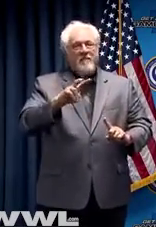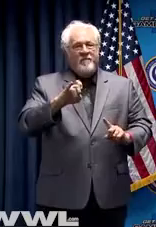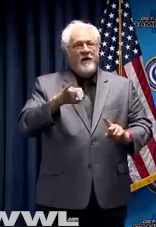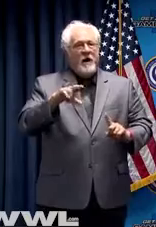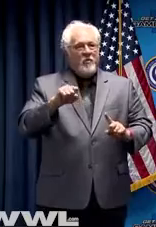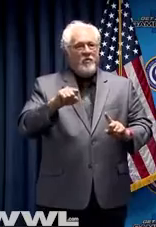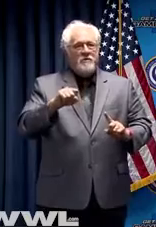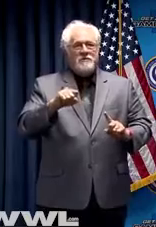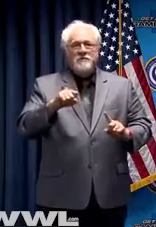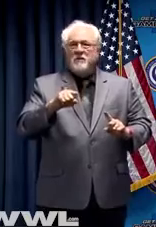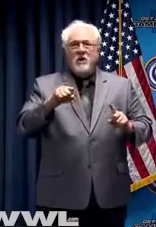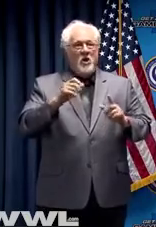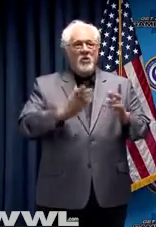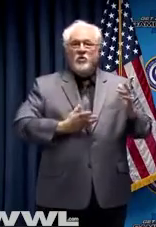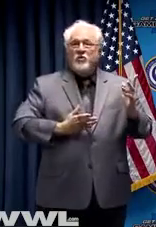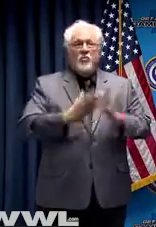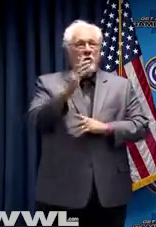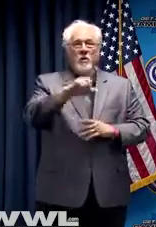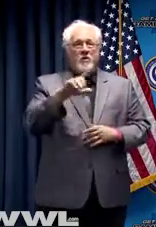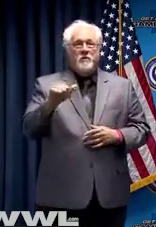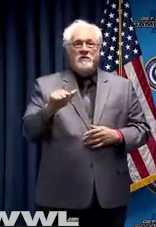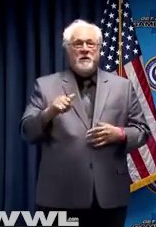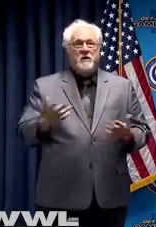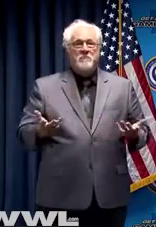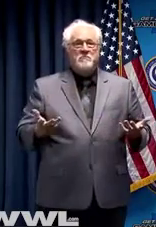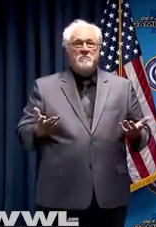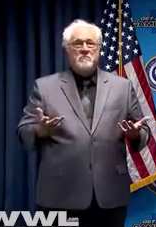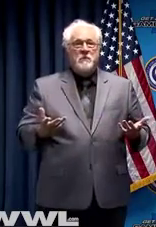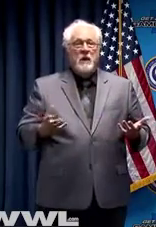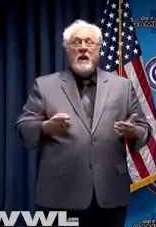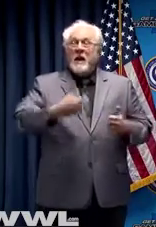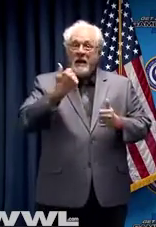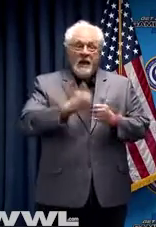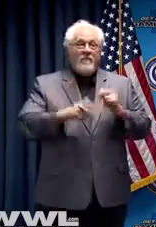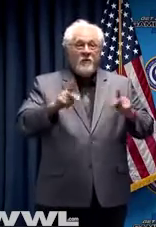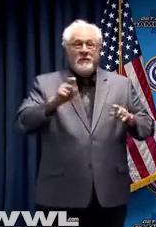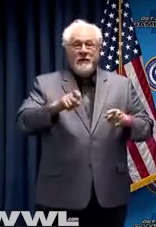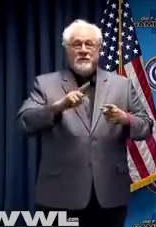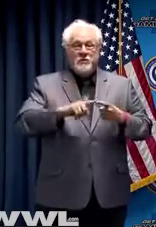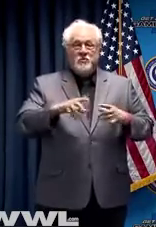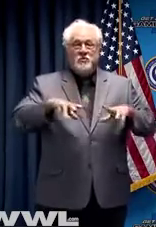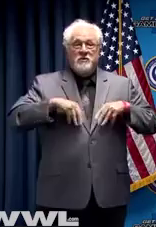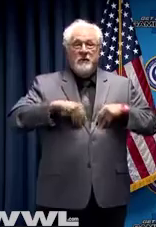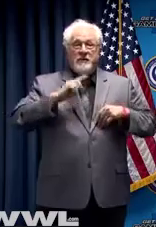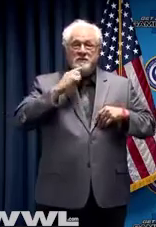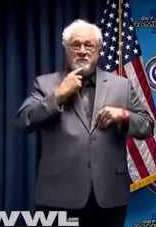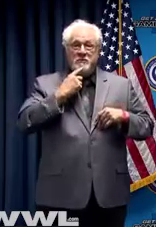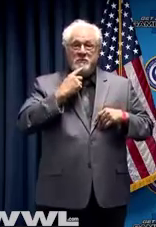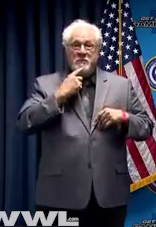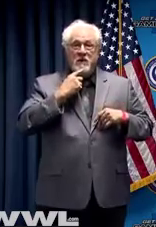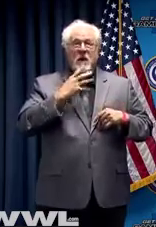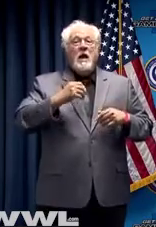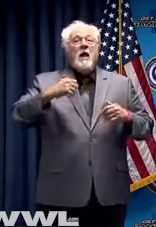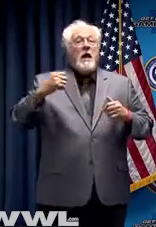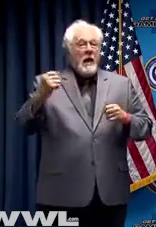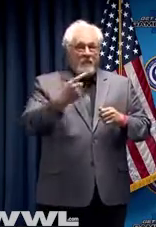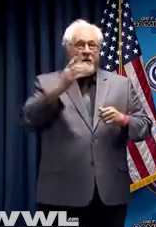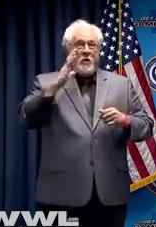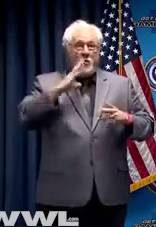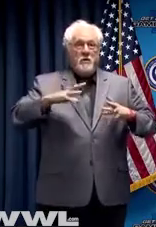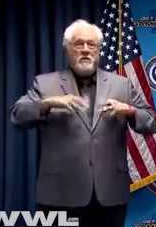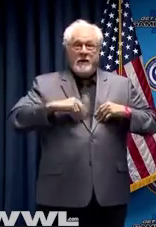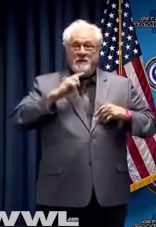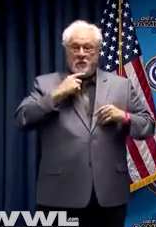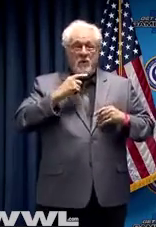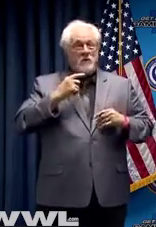this disease is throughout the state of Louisiana. And everybody needs to take it seriously. And everybody is going to take